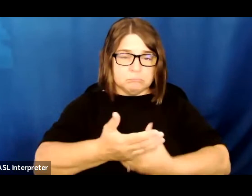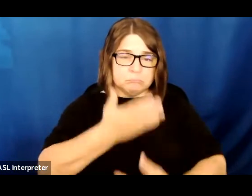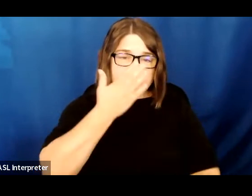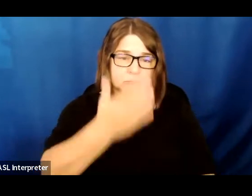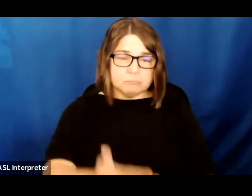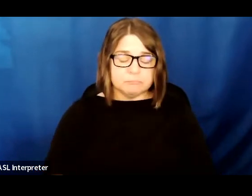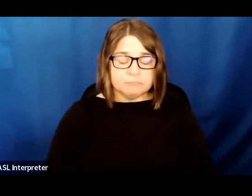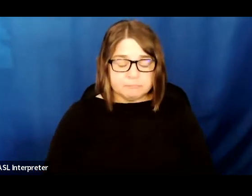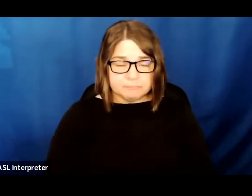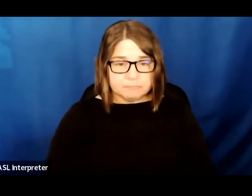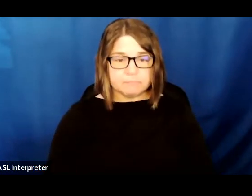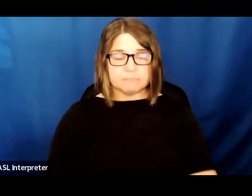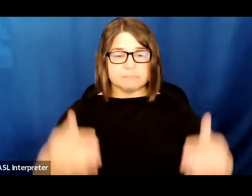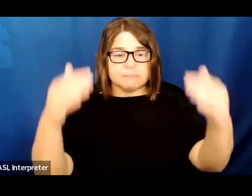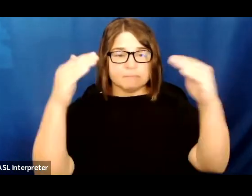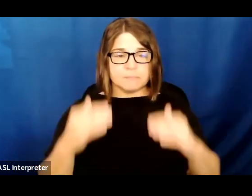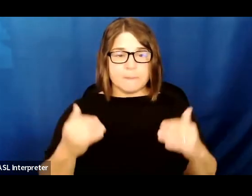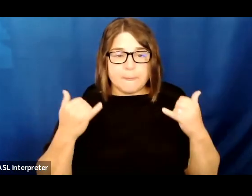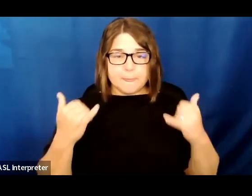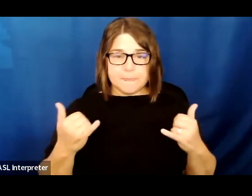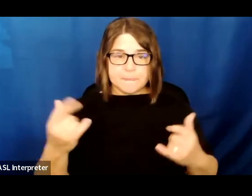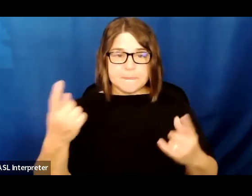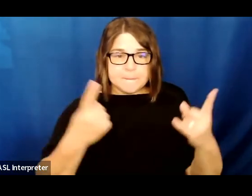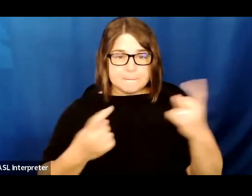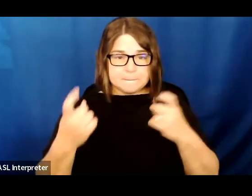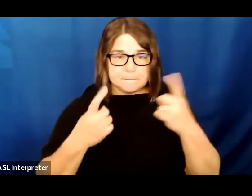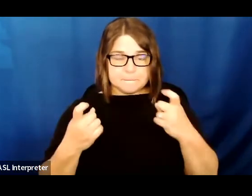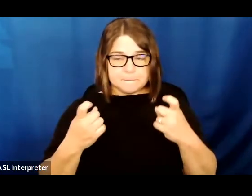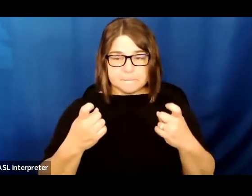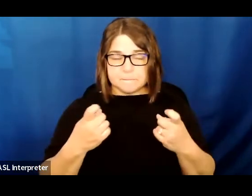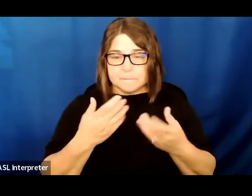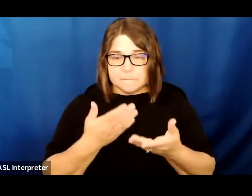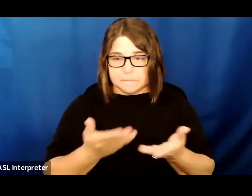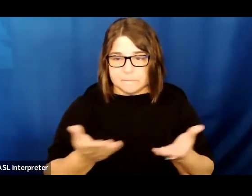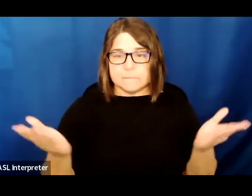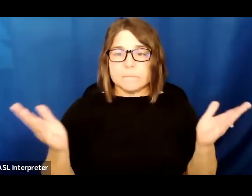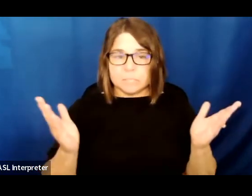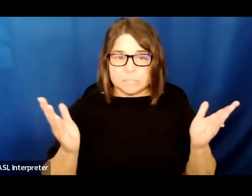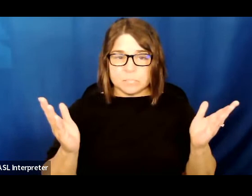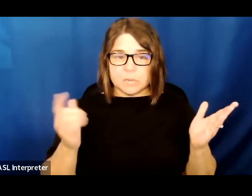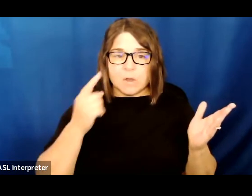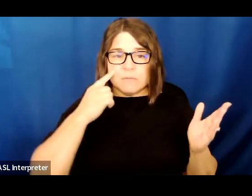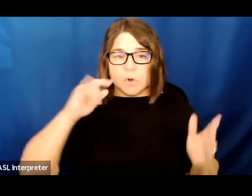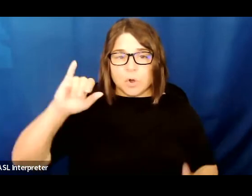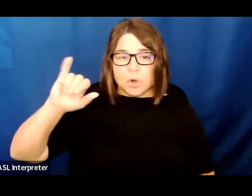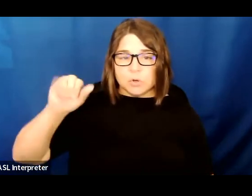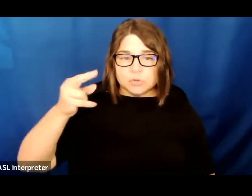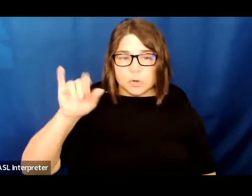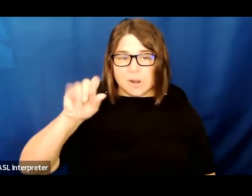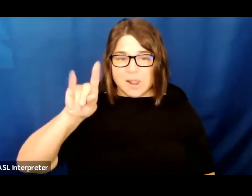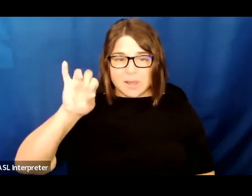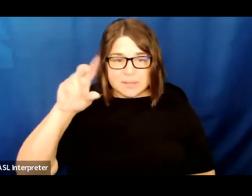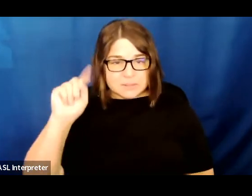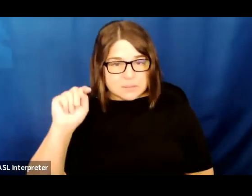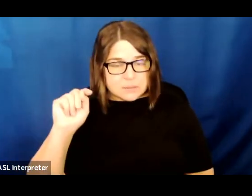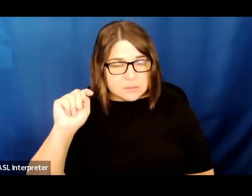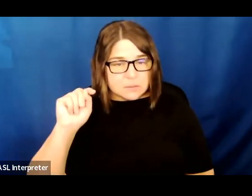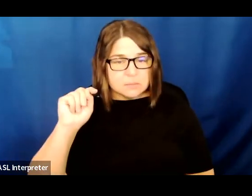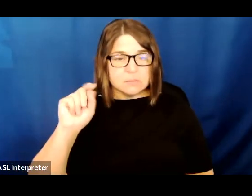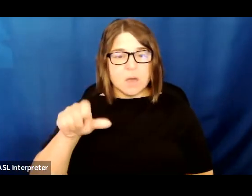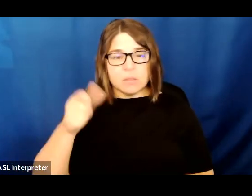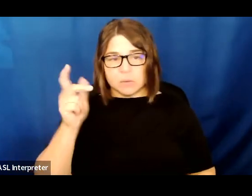We'll now proceed to some questions. The floor is now open to journalists to pose questions for our speakers.